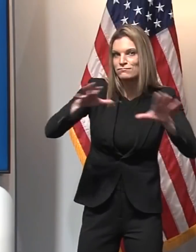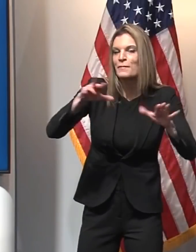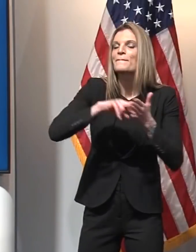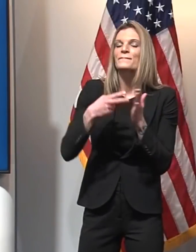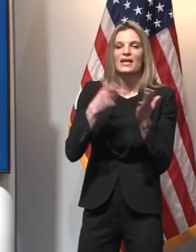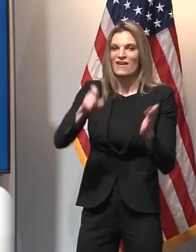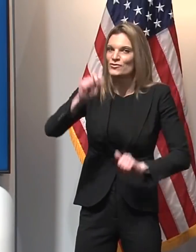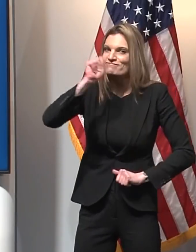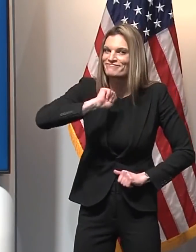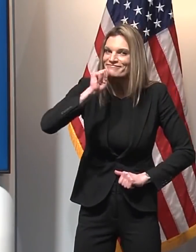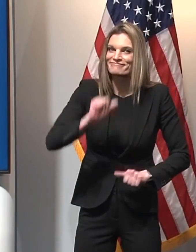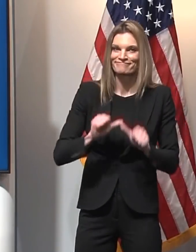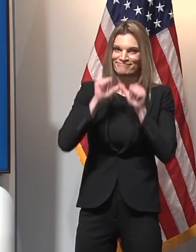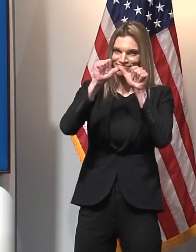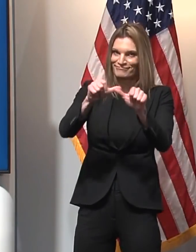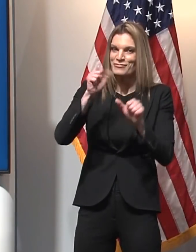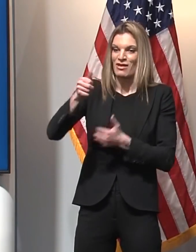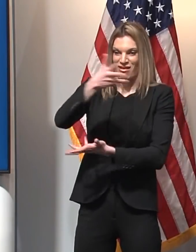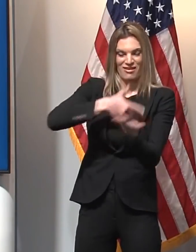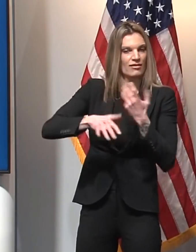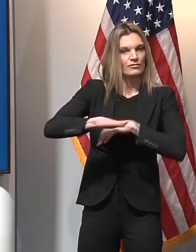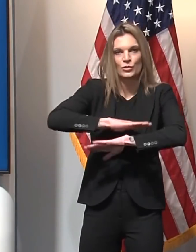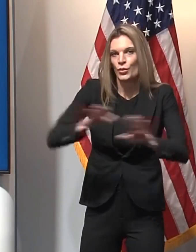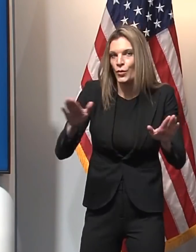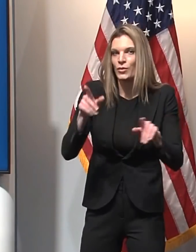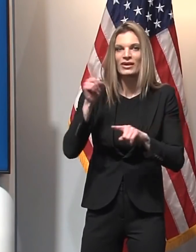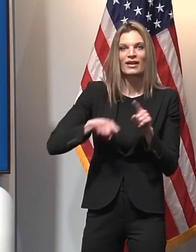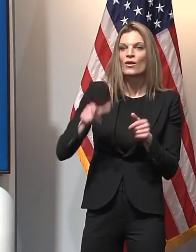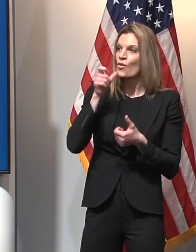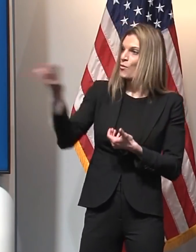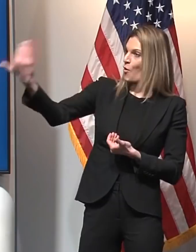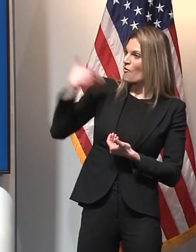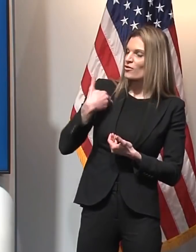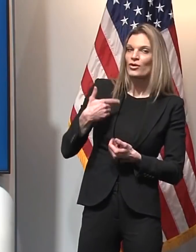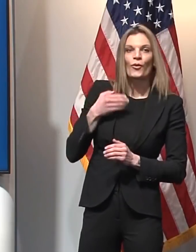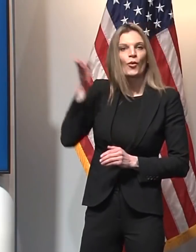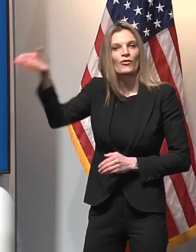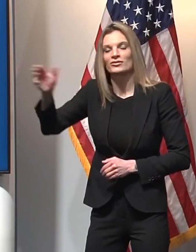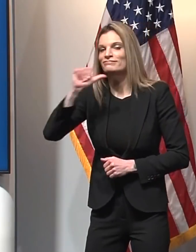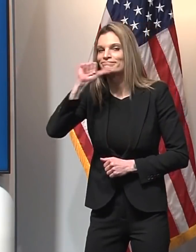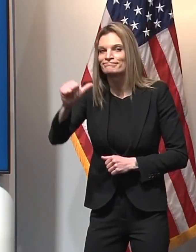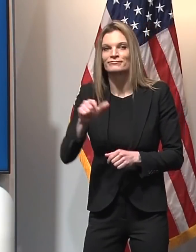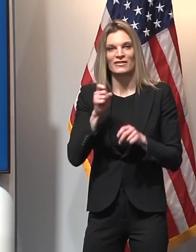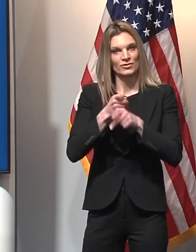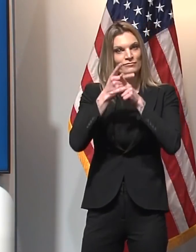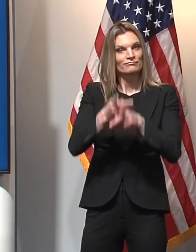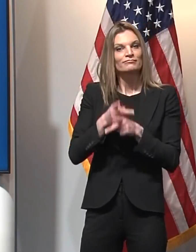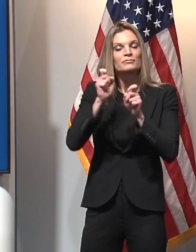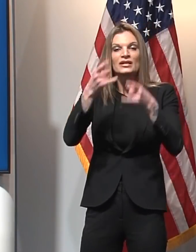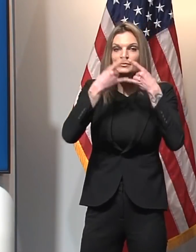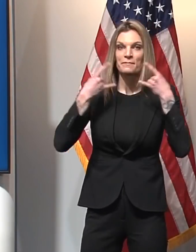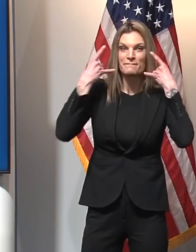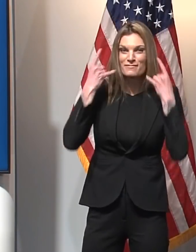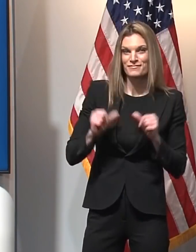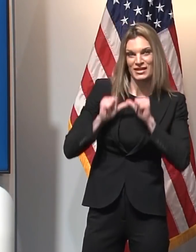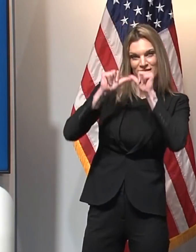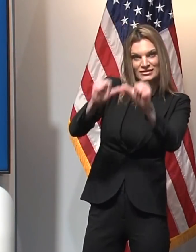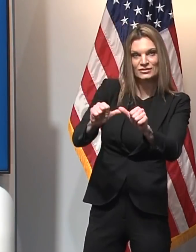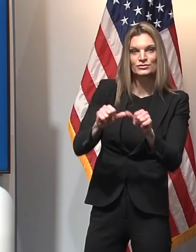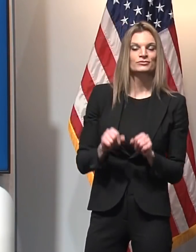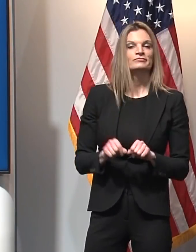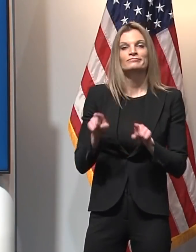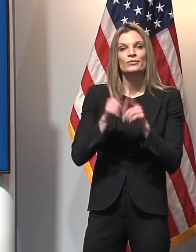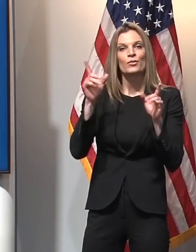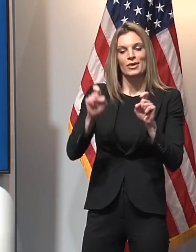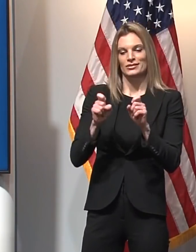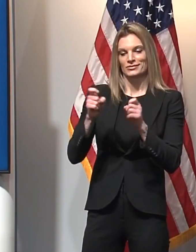Do not gather with individuals outside of your own household. Wear a mask properly and consistently, and be sure to